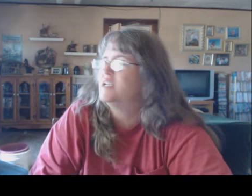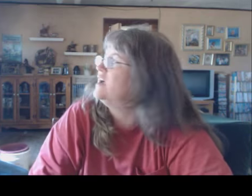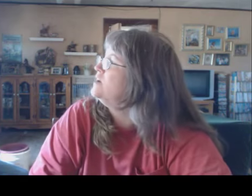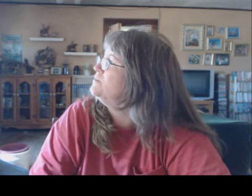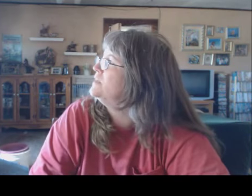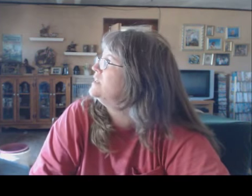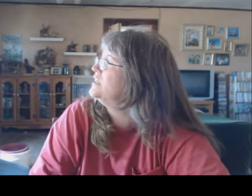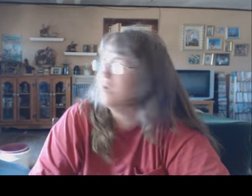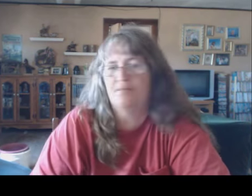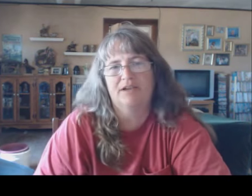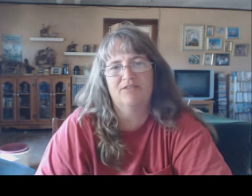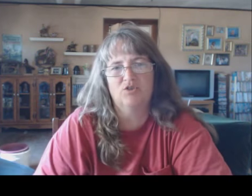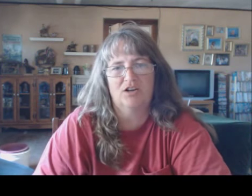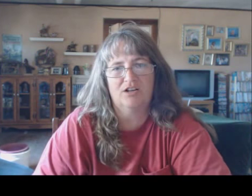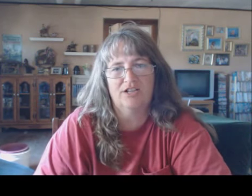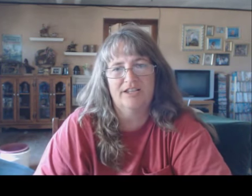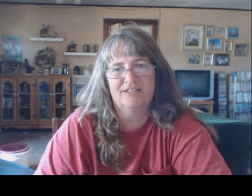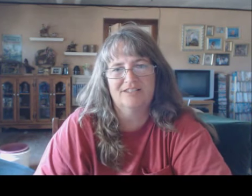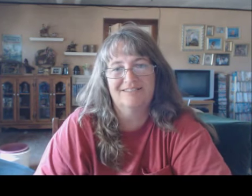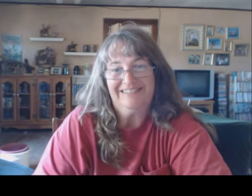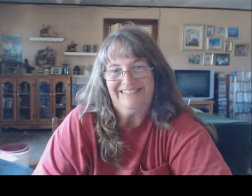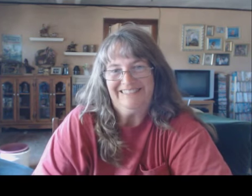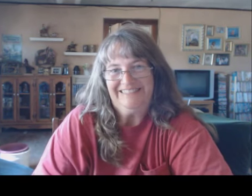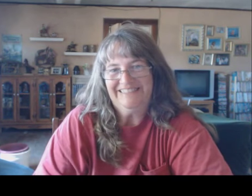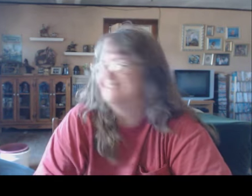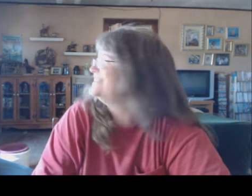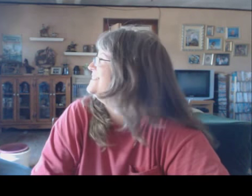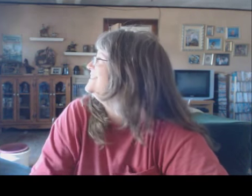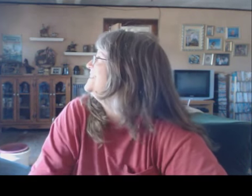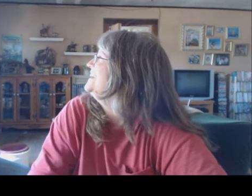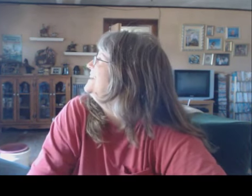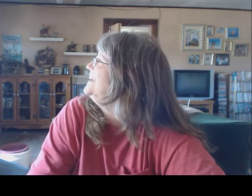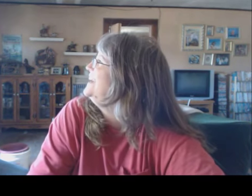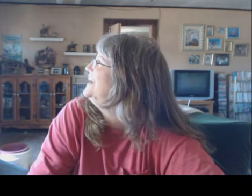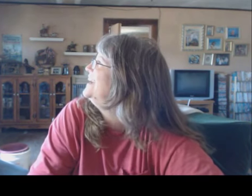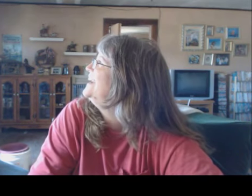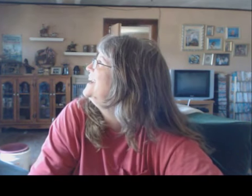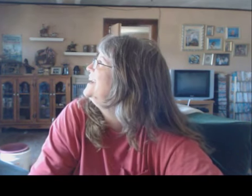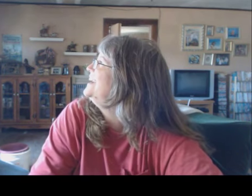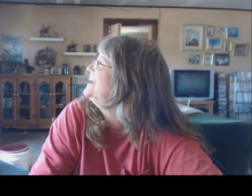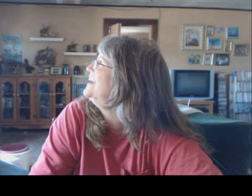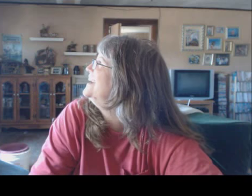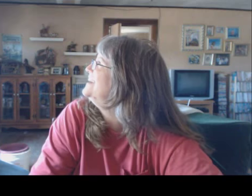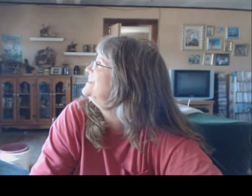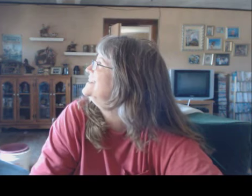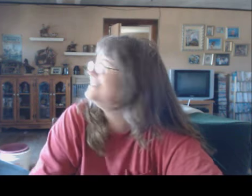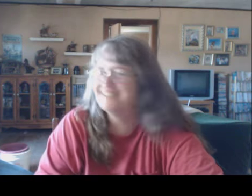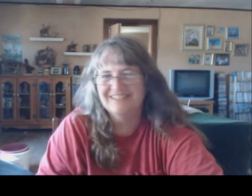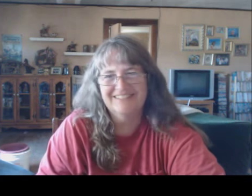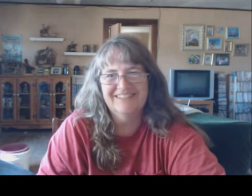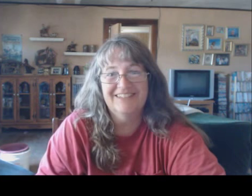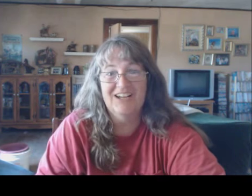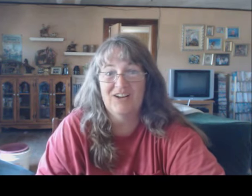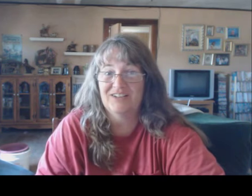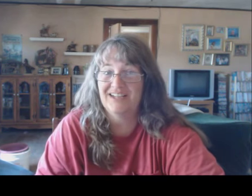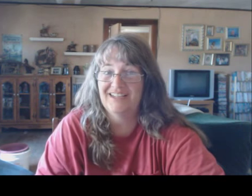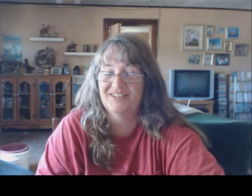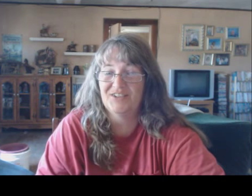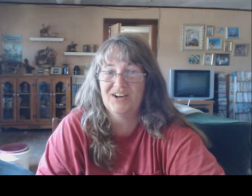Tell me how big of a door card he is. Comment where it's sassafras. Okay. You